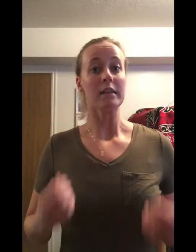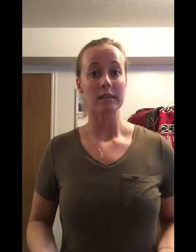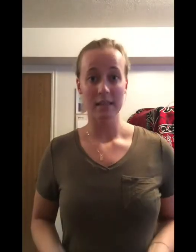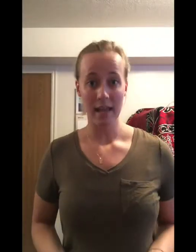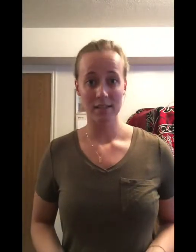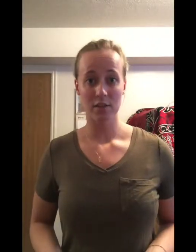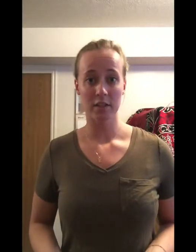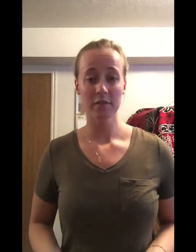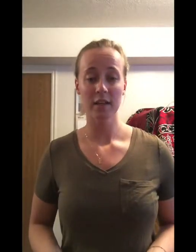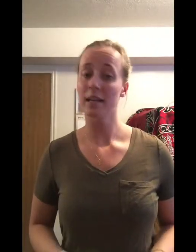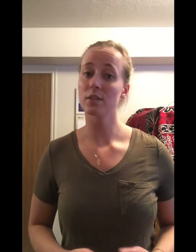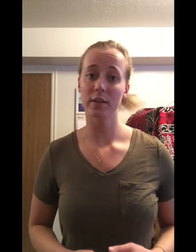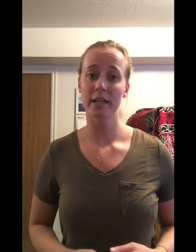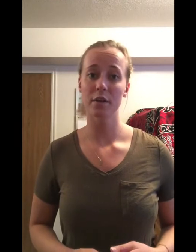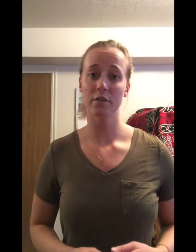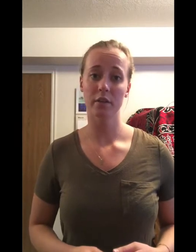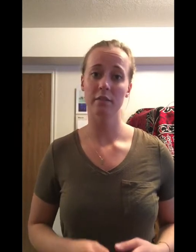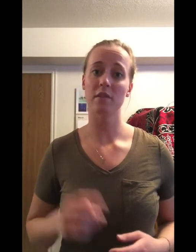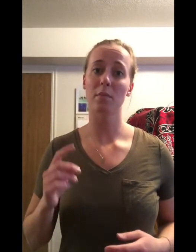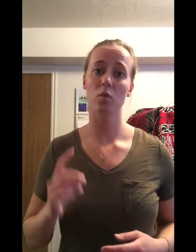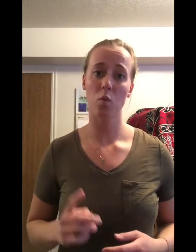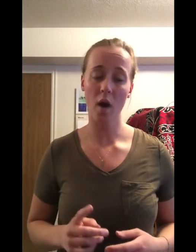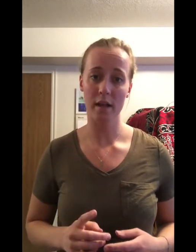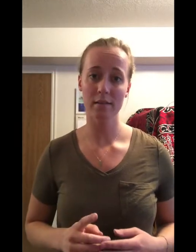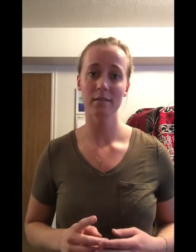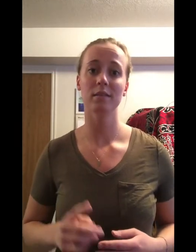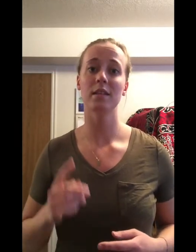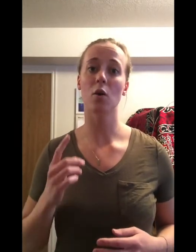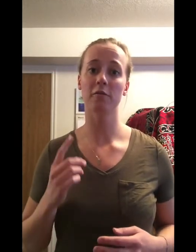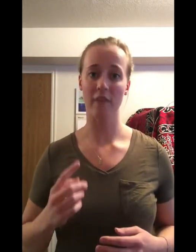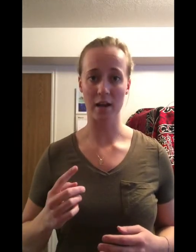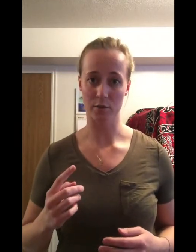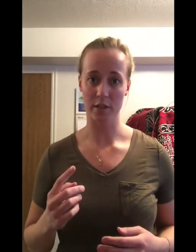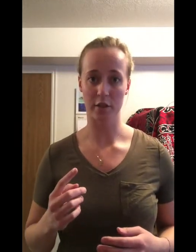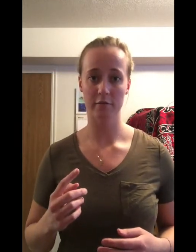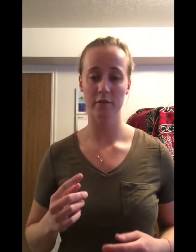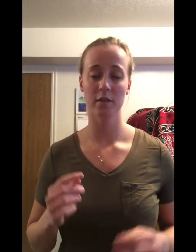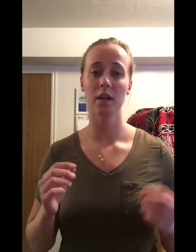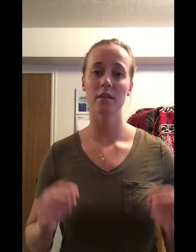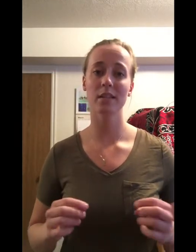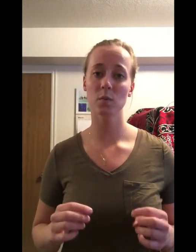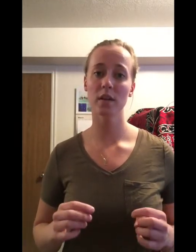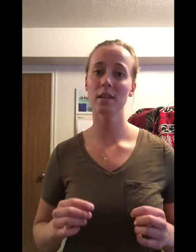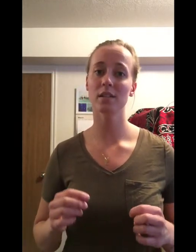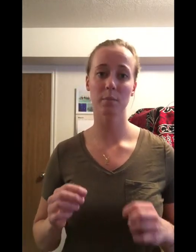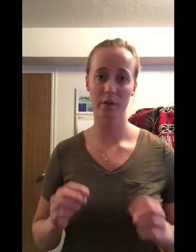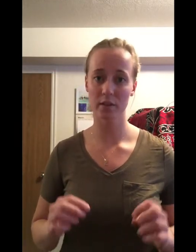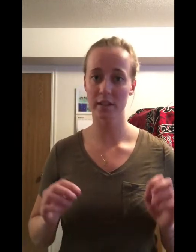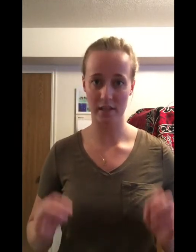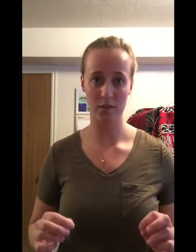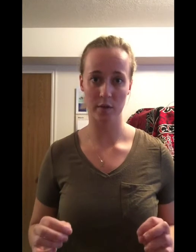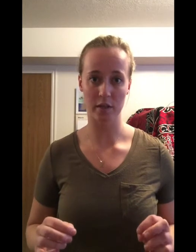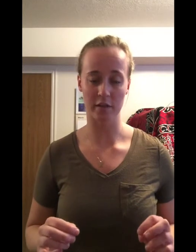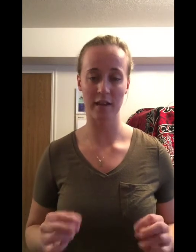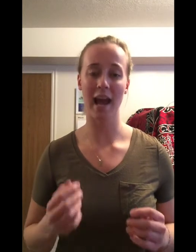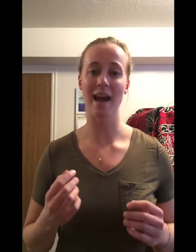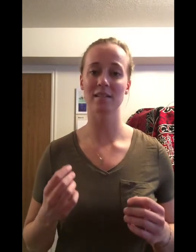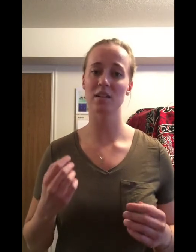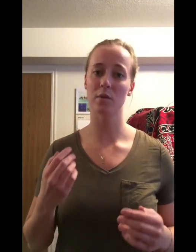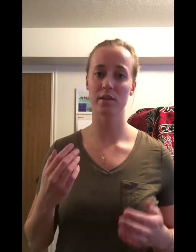The next nerve is cranial nerve number one, the olfactory nerve. This one is a purely sensory nerve and it has to deal with